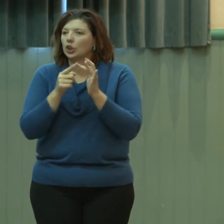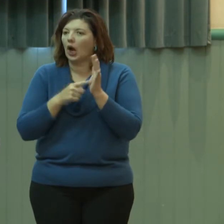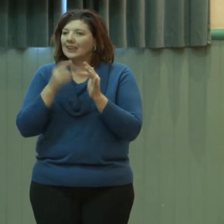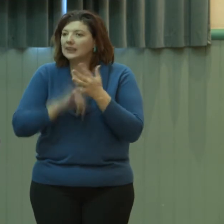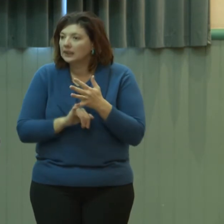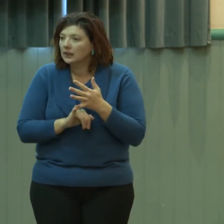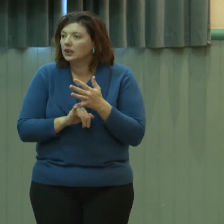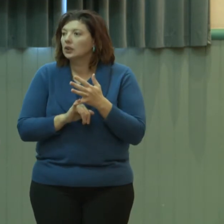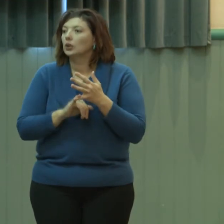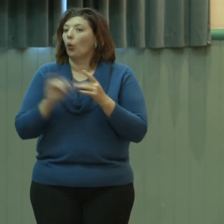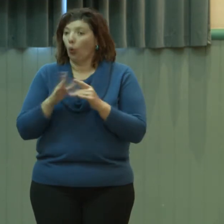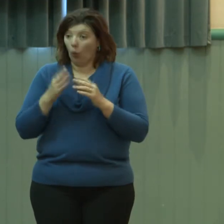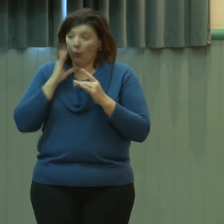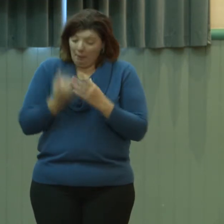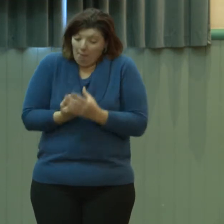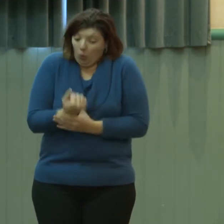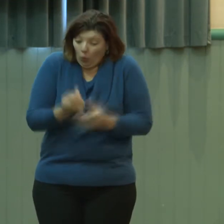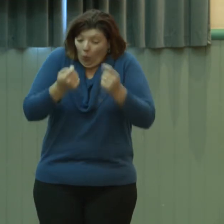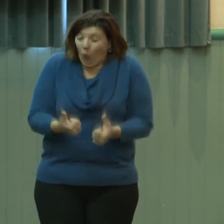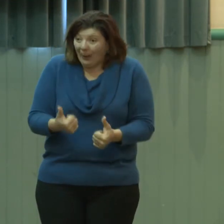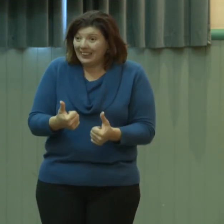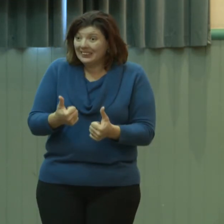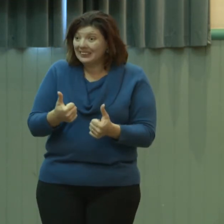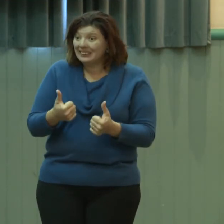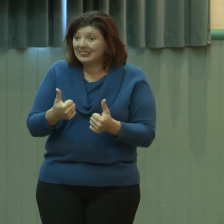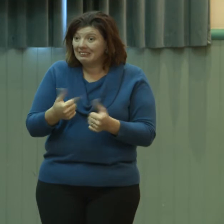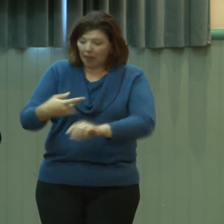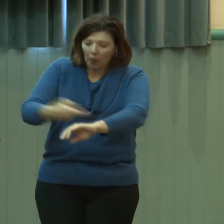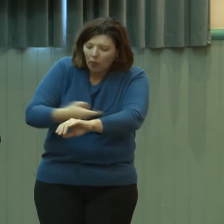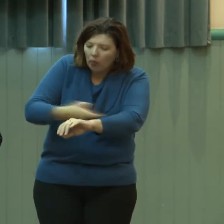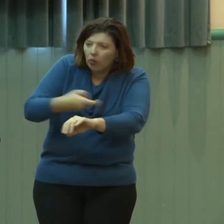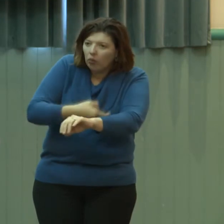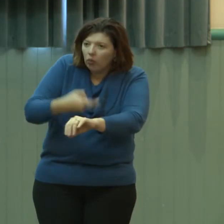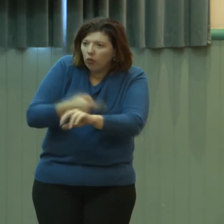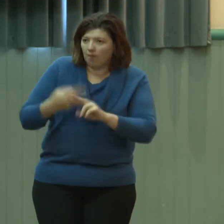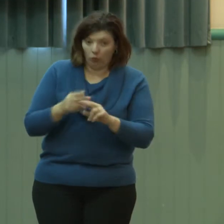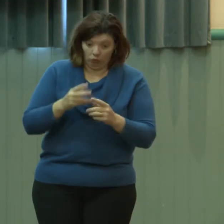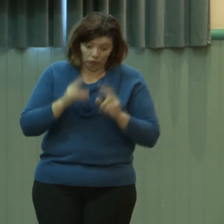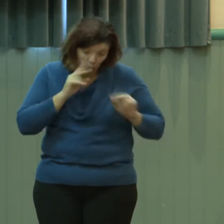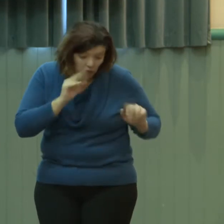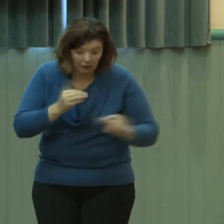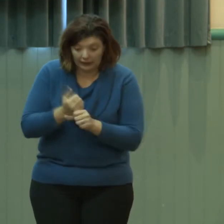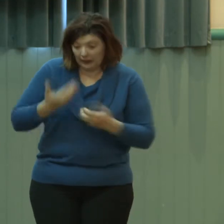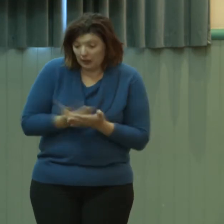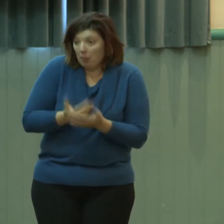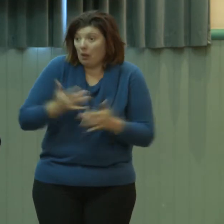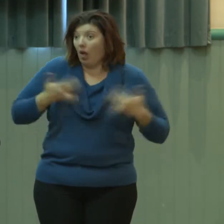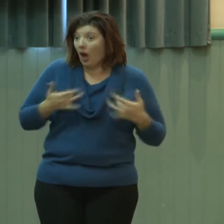very toxic drugs to keep them alive, like antibiotics like gentamicin that might damage the ear. So sometimes it's